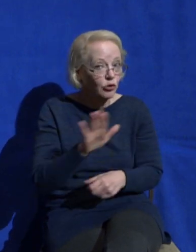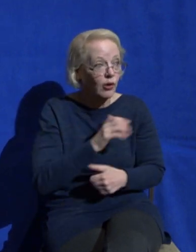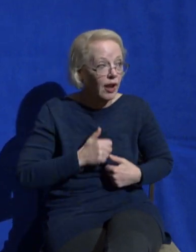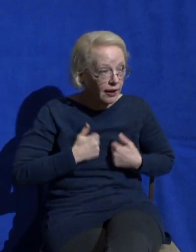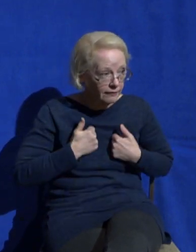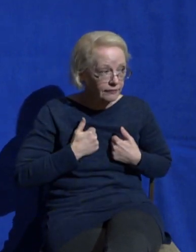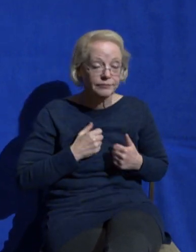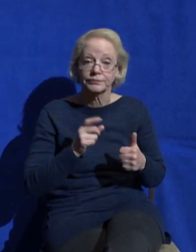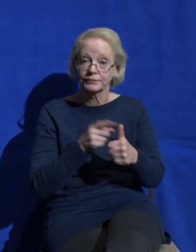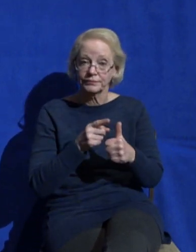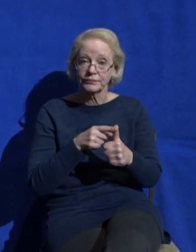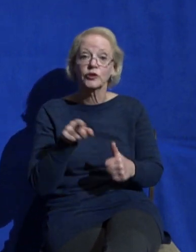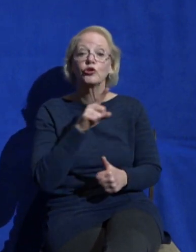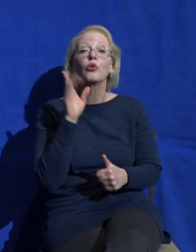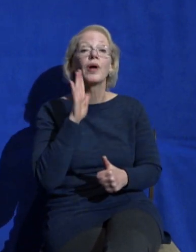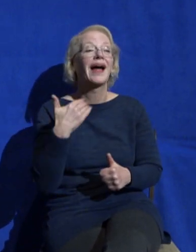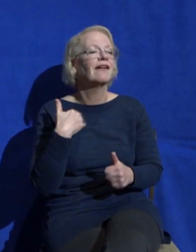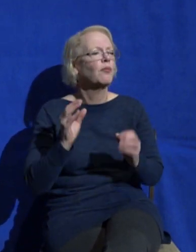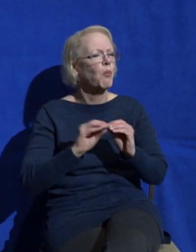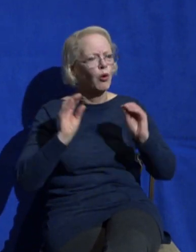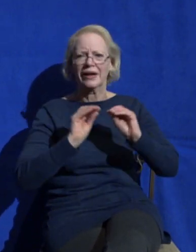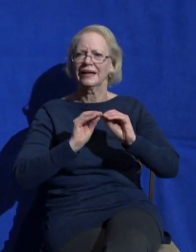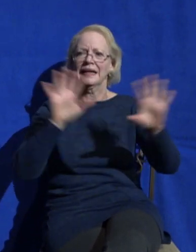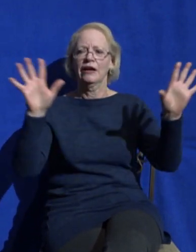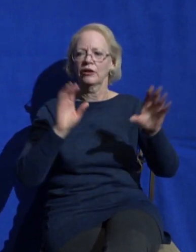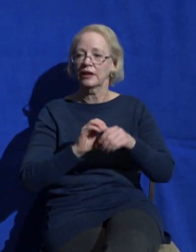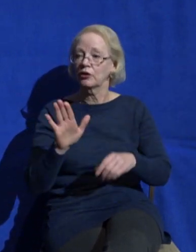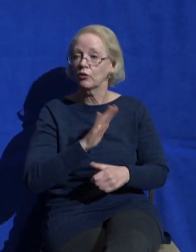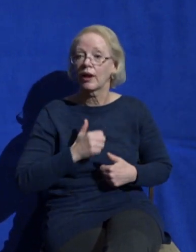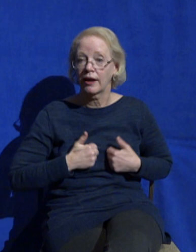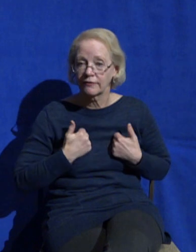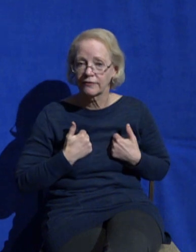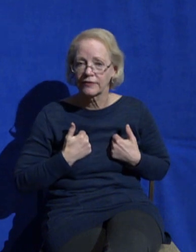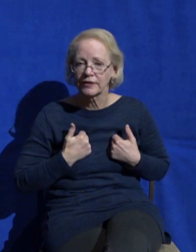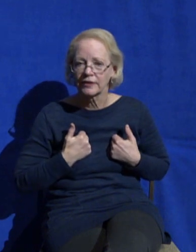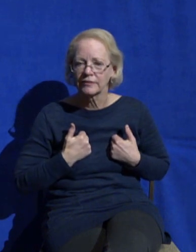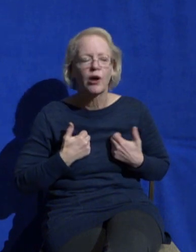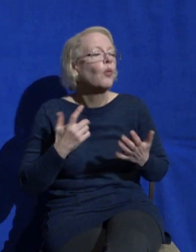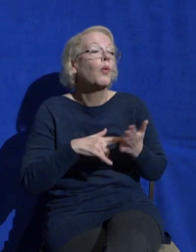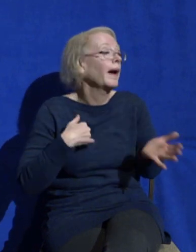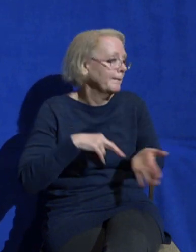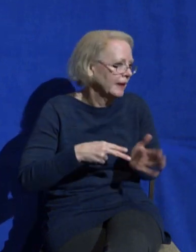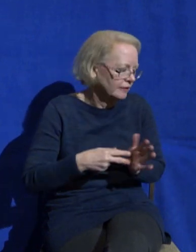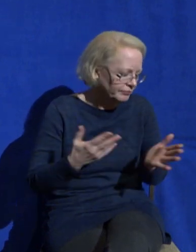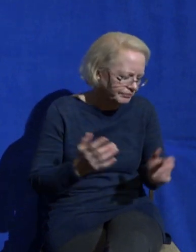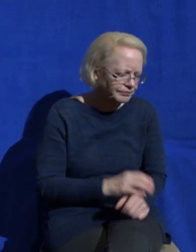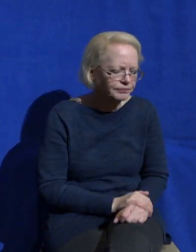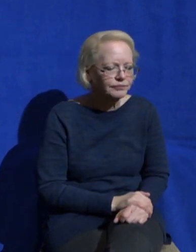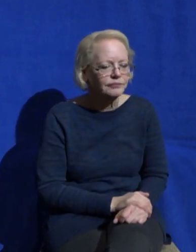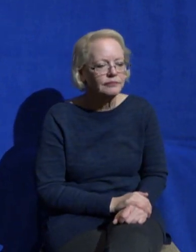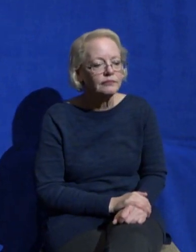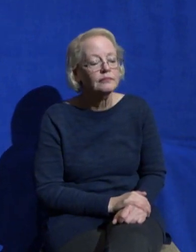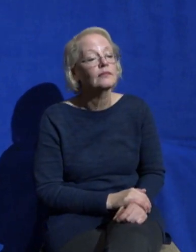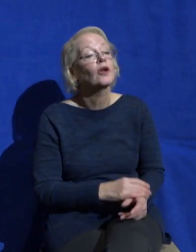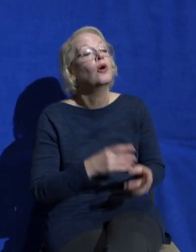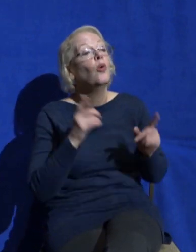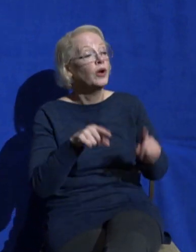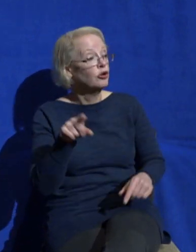like more clarity in your life here's what I mean when you travel to other countries a lot of